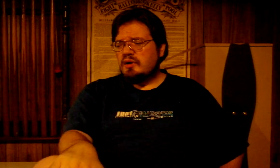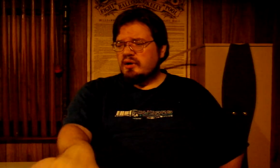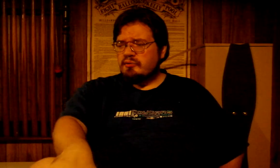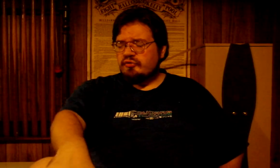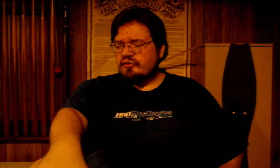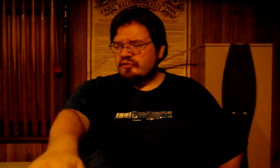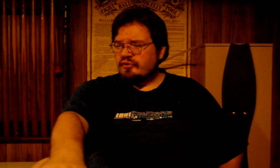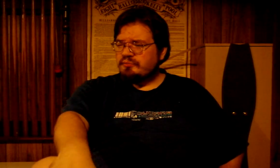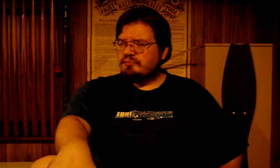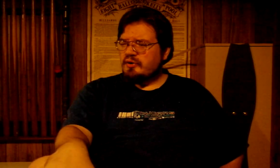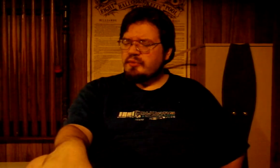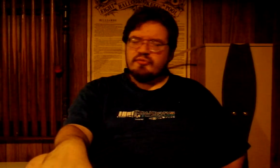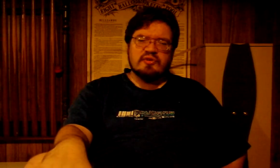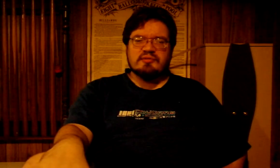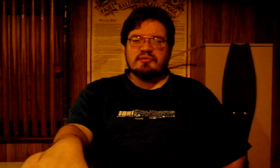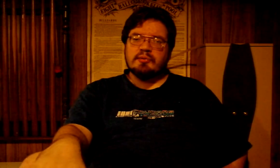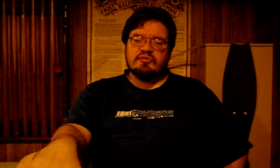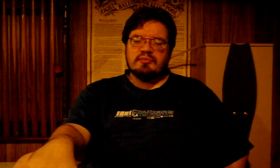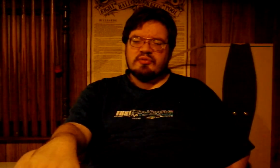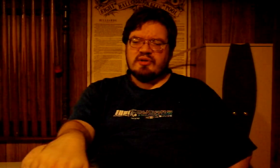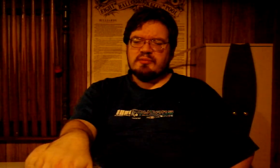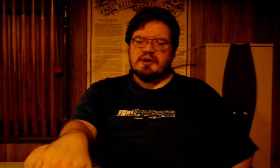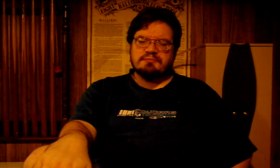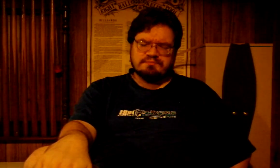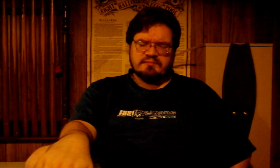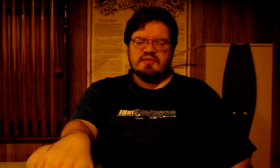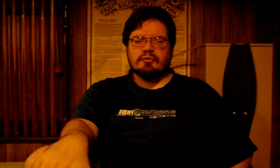I'm Ozzy Griffin. I hope this has given everyone something to think about. Have a good one.